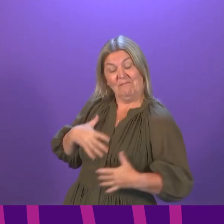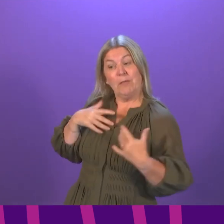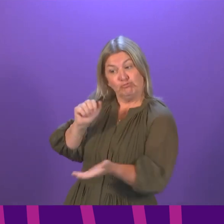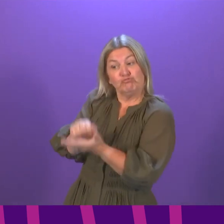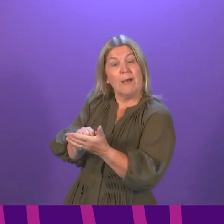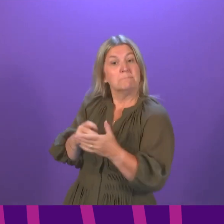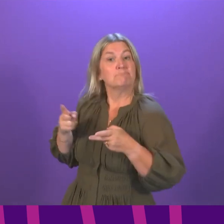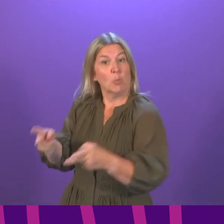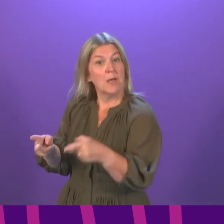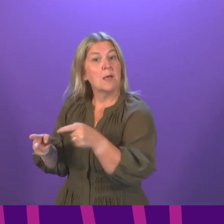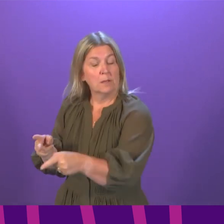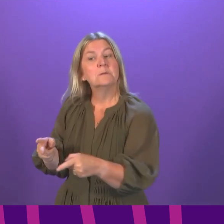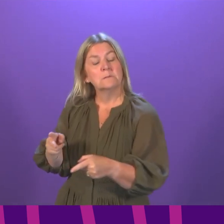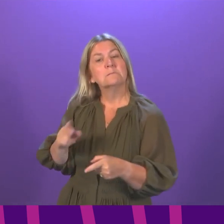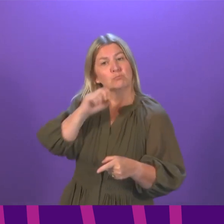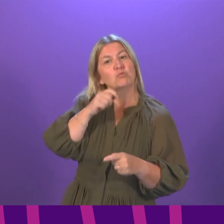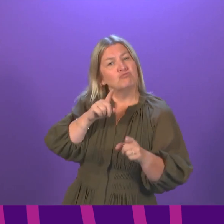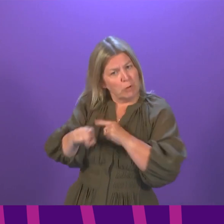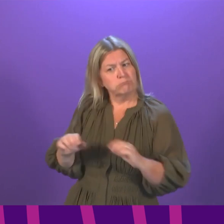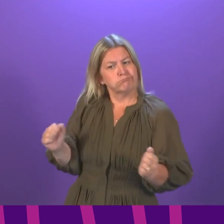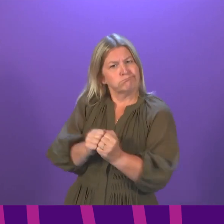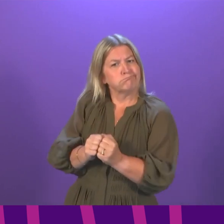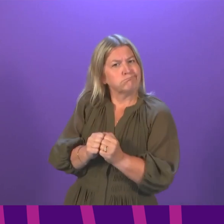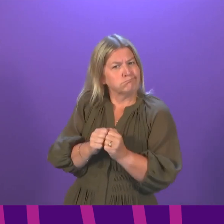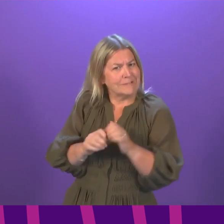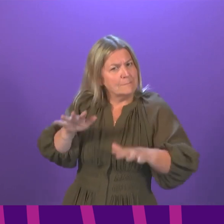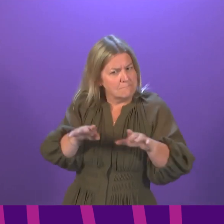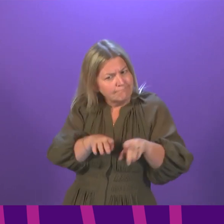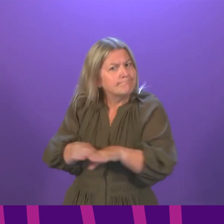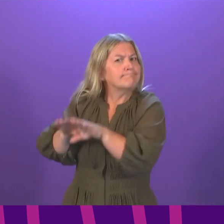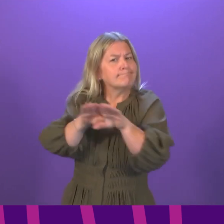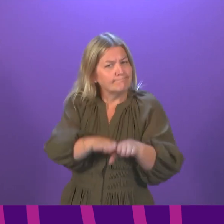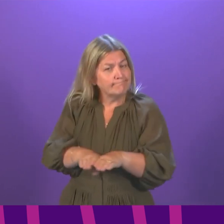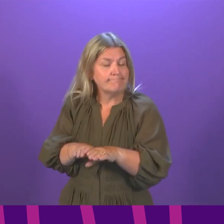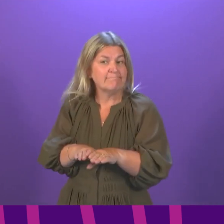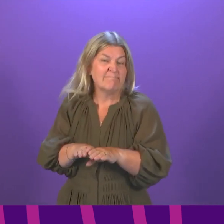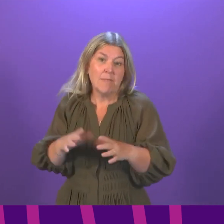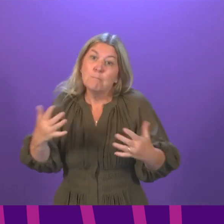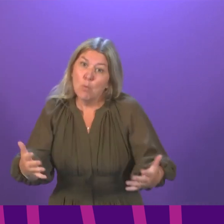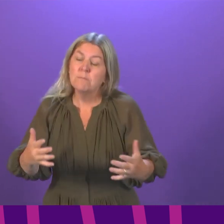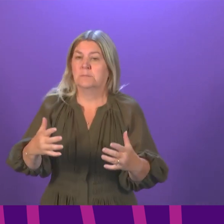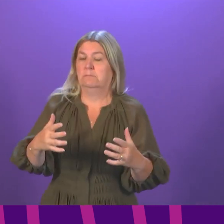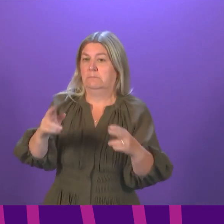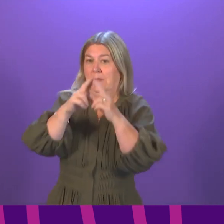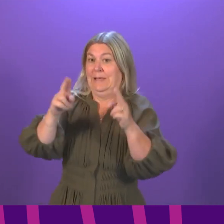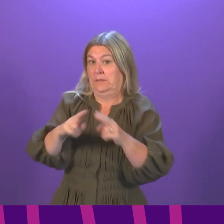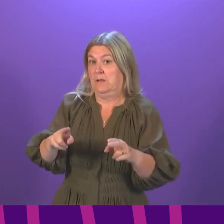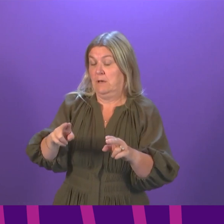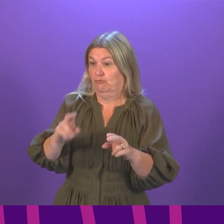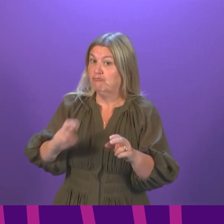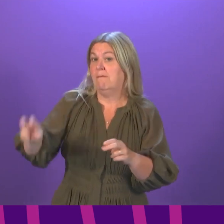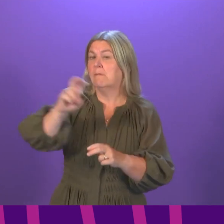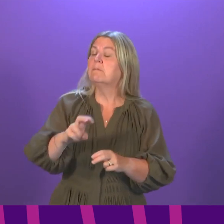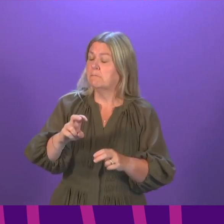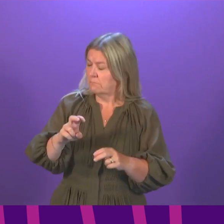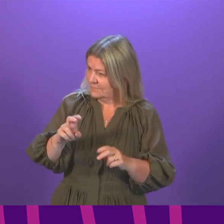Four Nations approach. Broadly speaking, approach on international travel at this point is consistent across the Four Nations. It has not